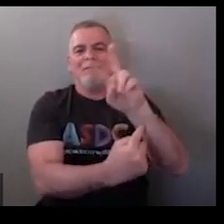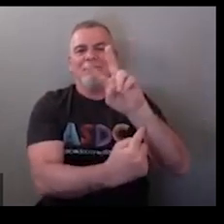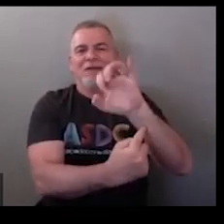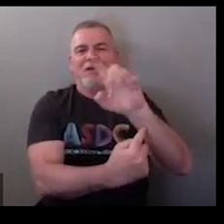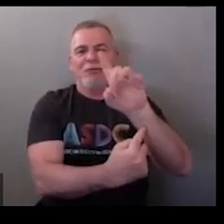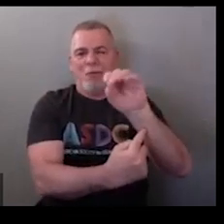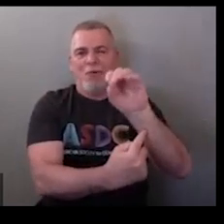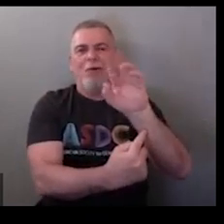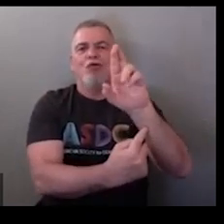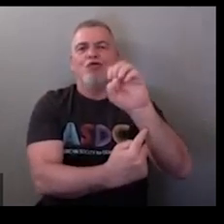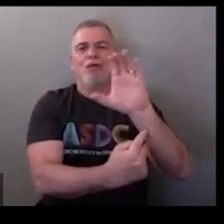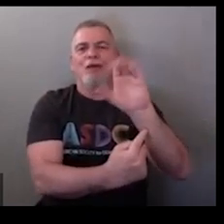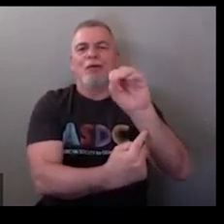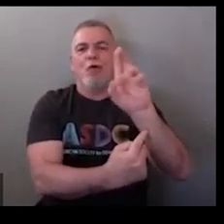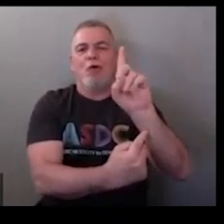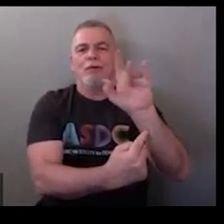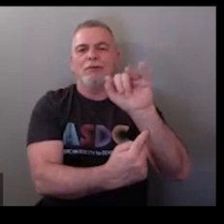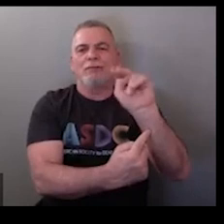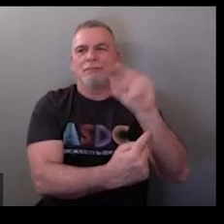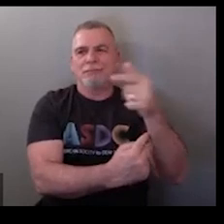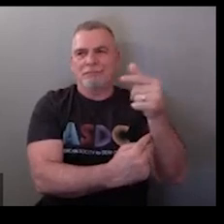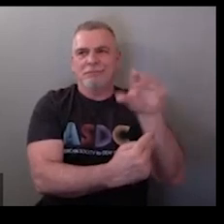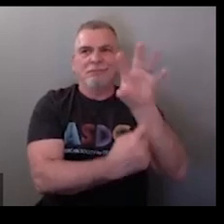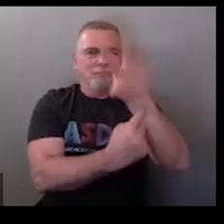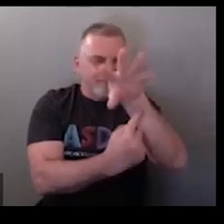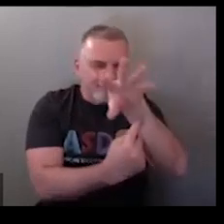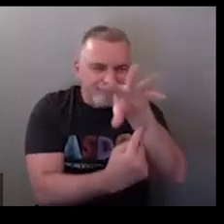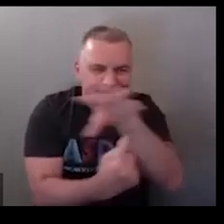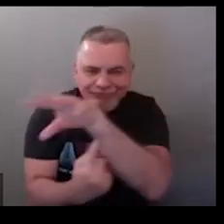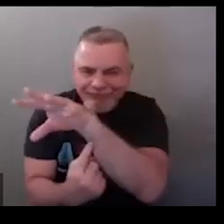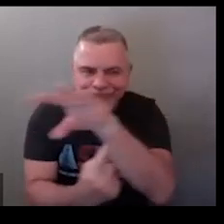open hand that's your video or video recording